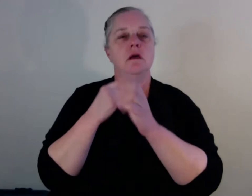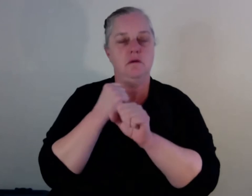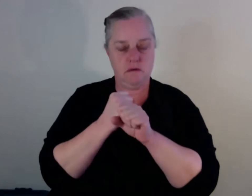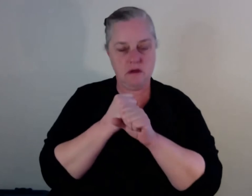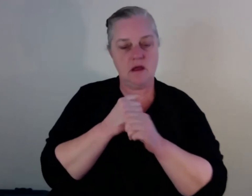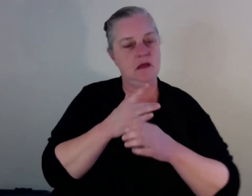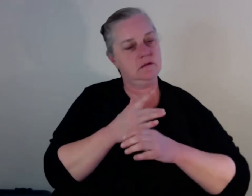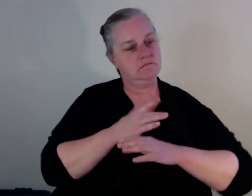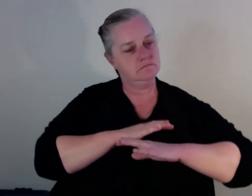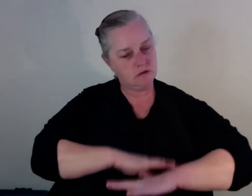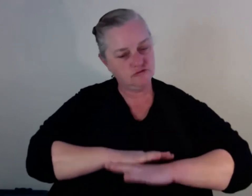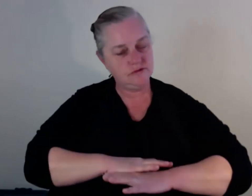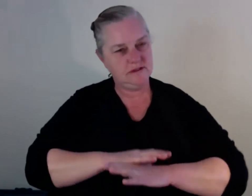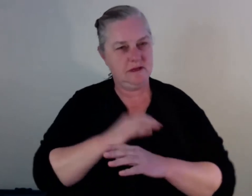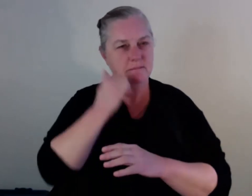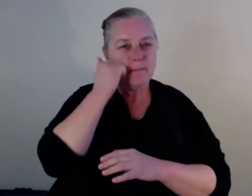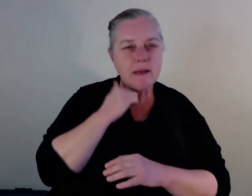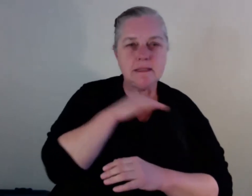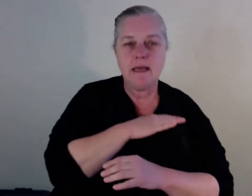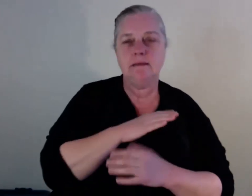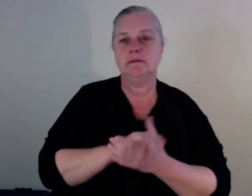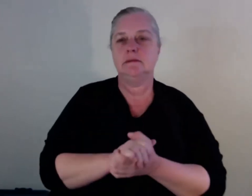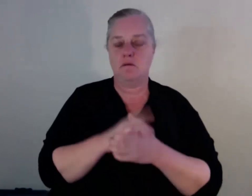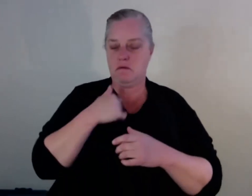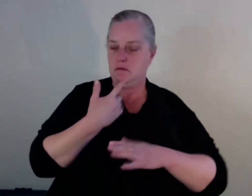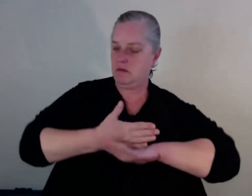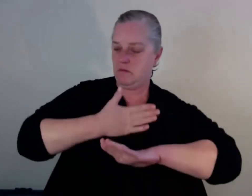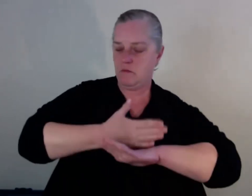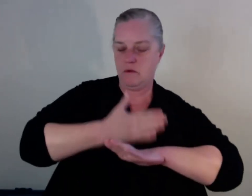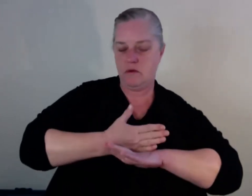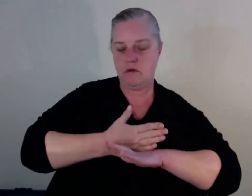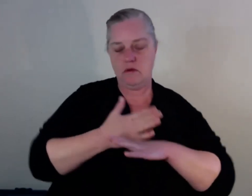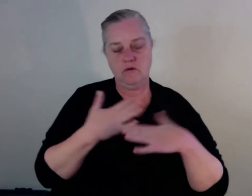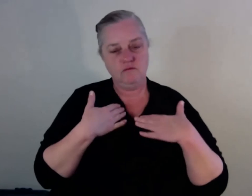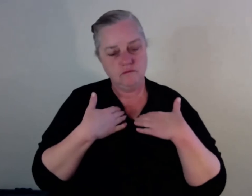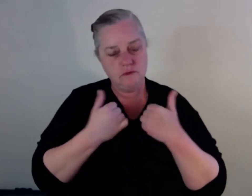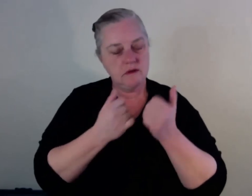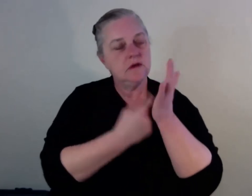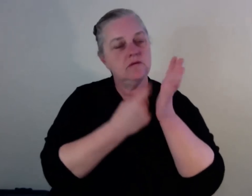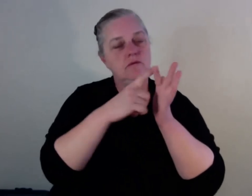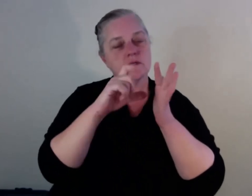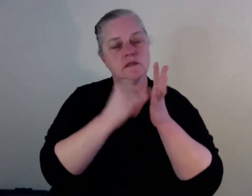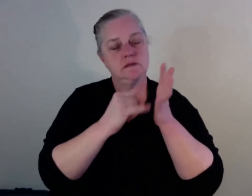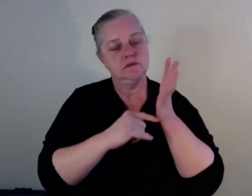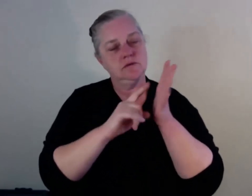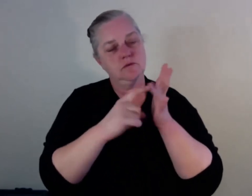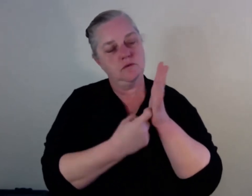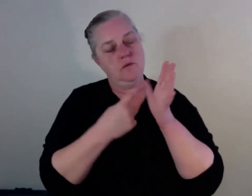and to give some of my, share some of my experience and my knowledge in this guide that Nada's producing.